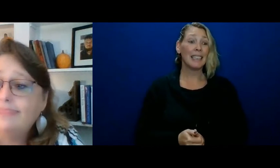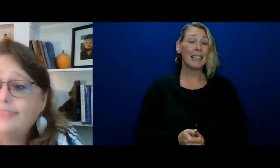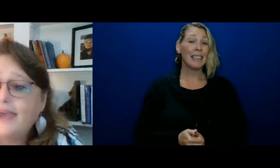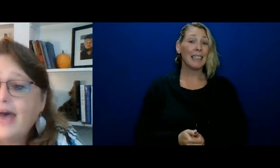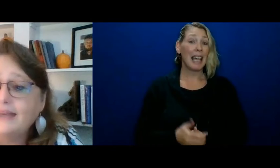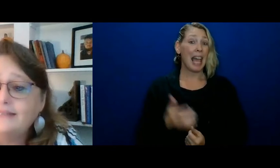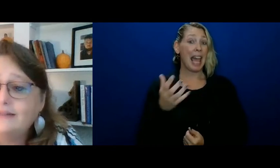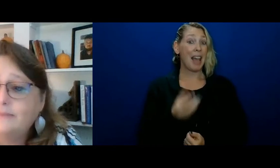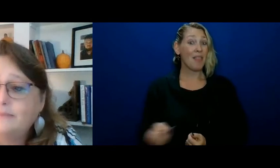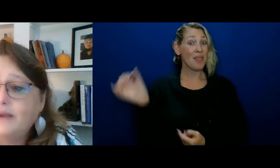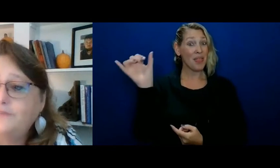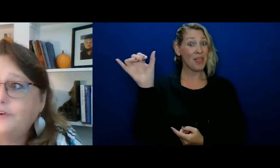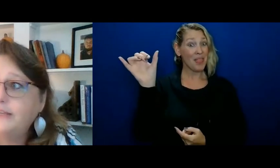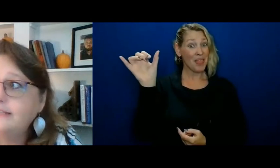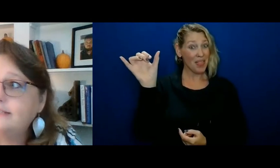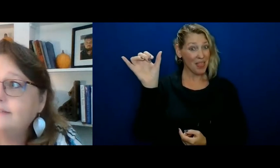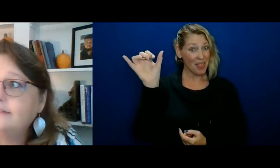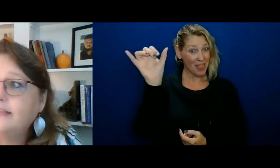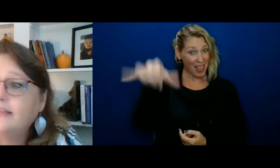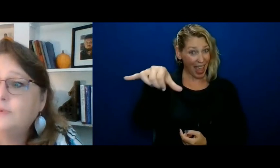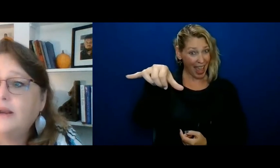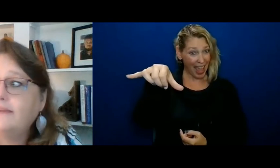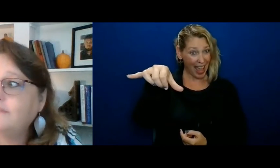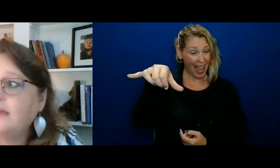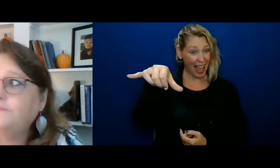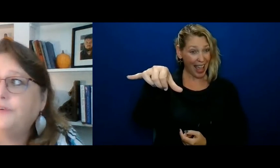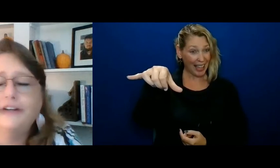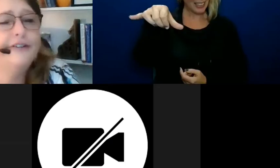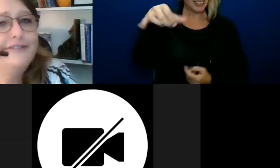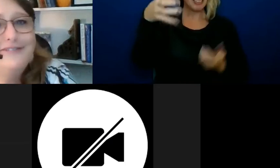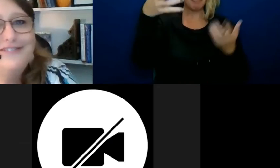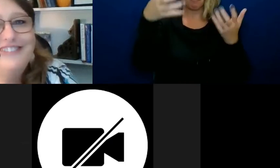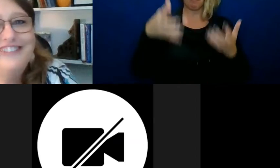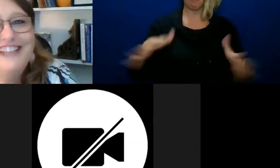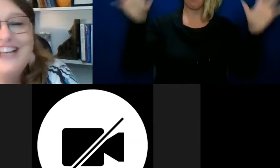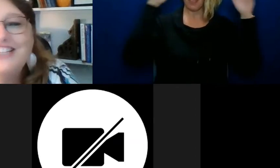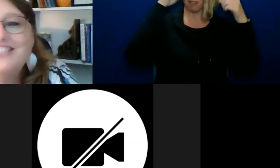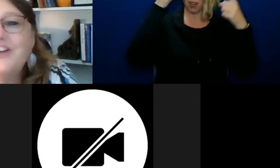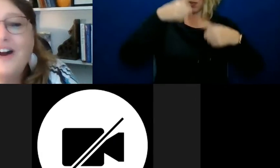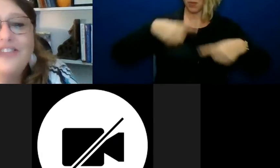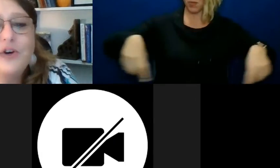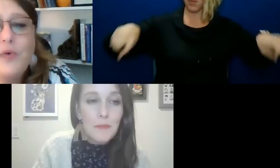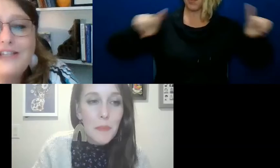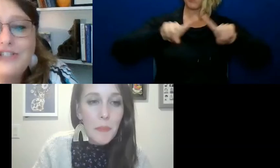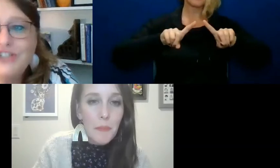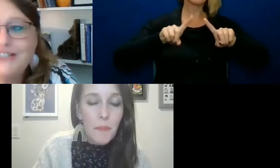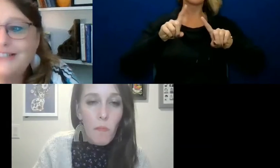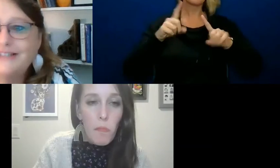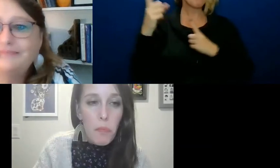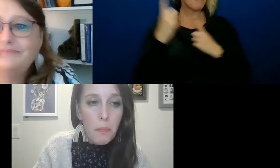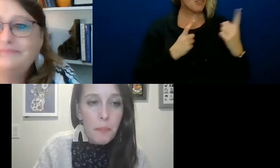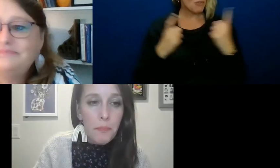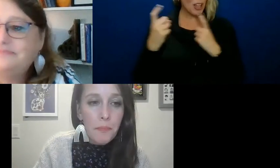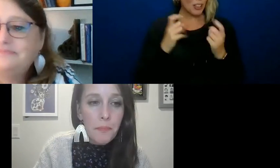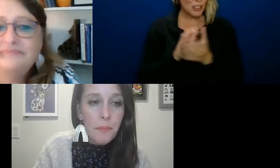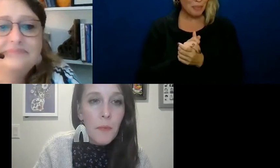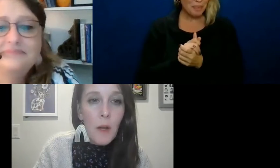and that my friends is what i've got for you so are there questions